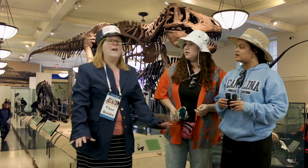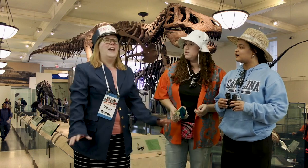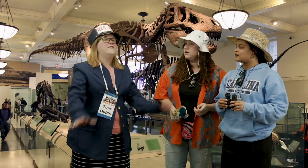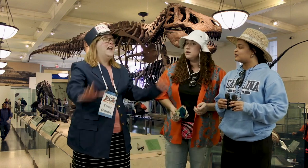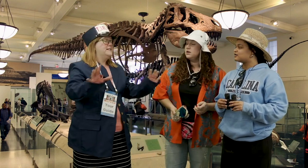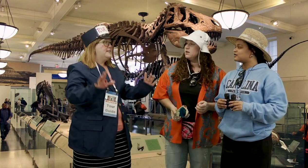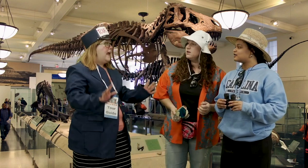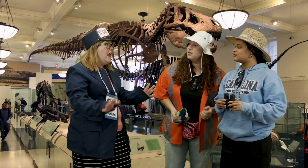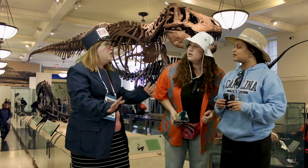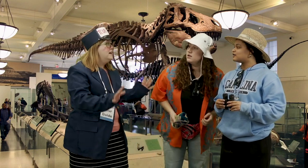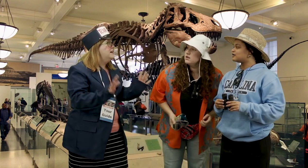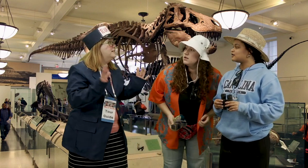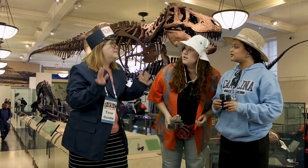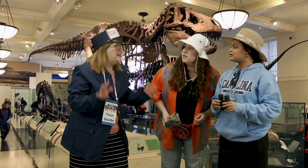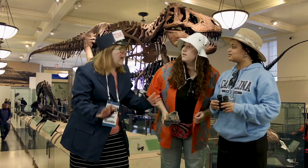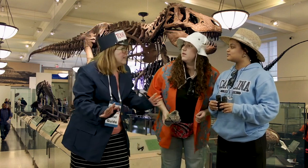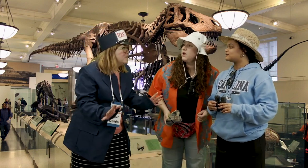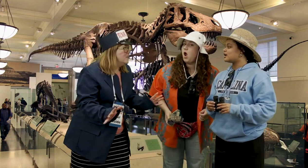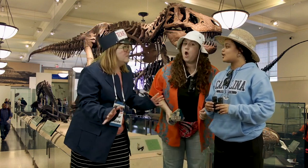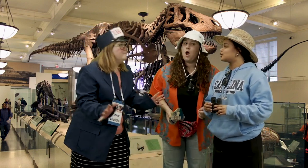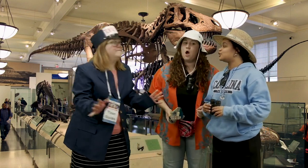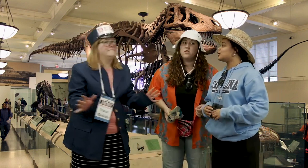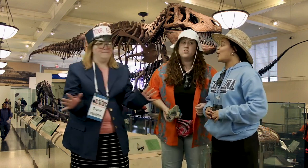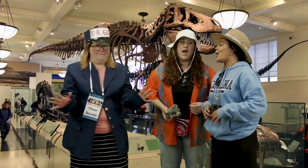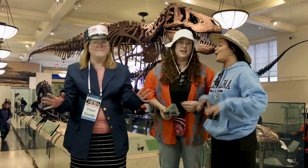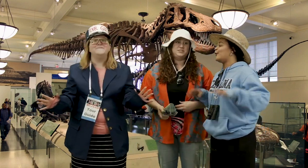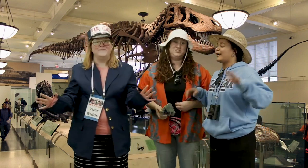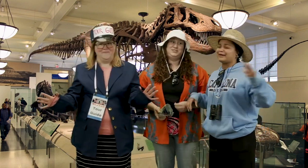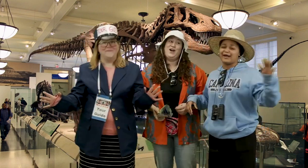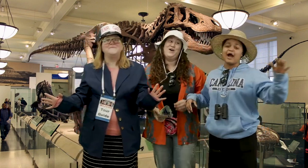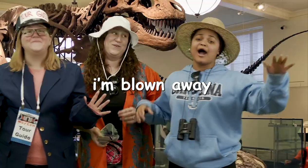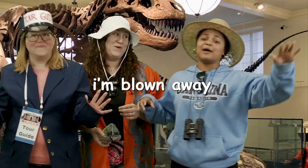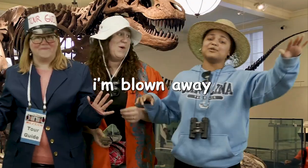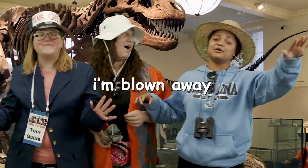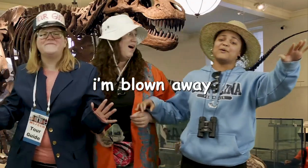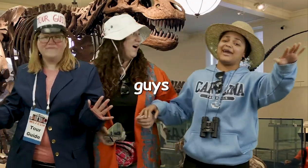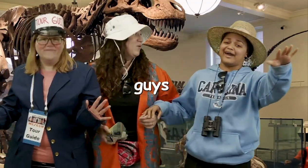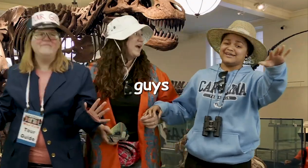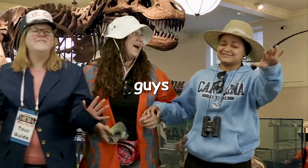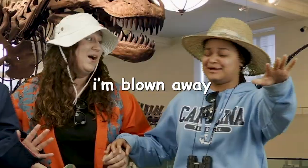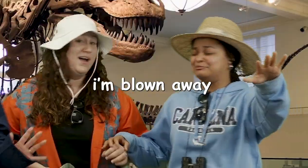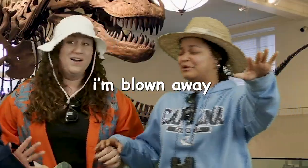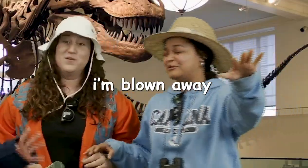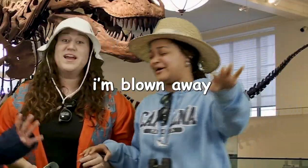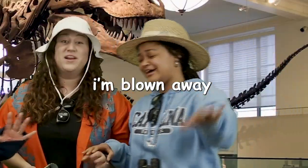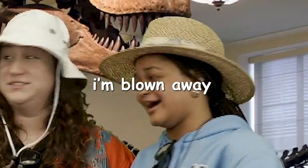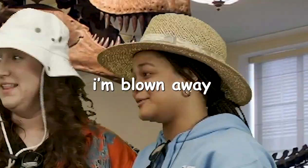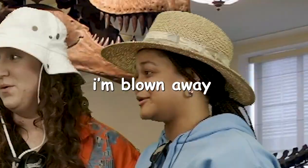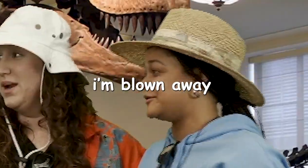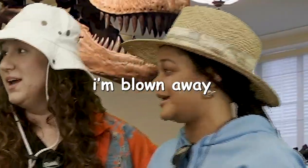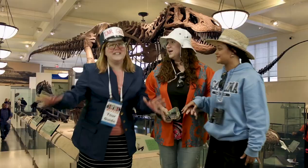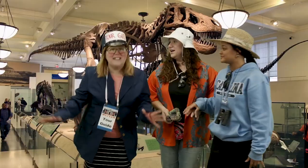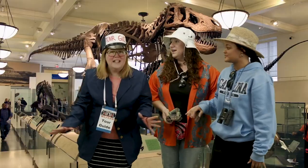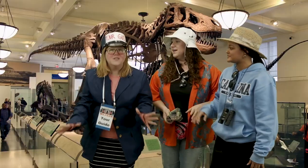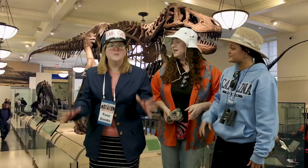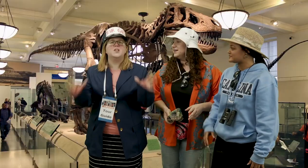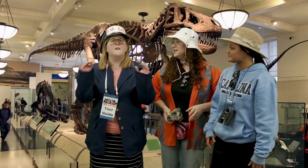have a pterodactyl no I'm blown away guys all of these dinosaurs are